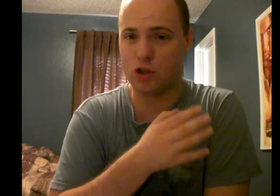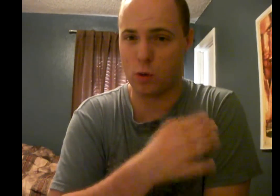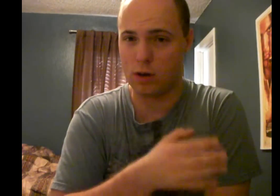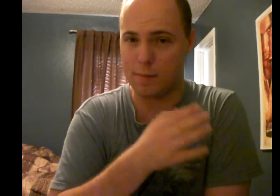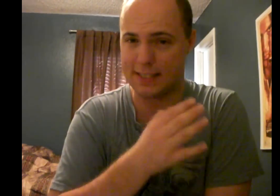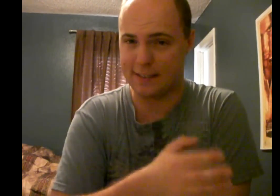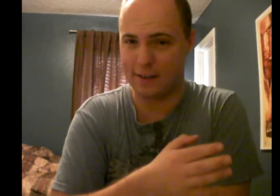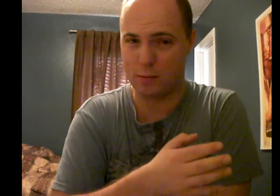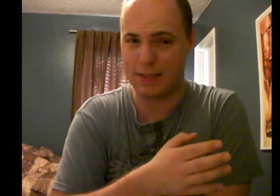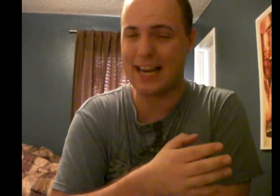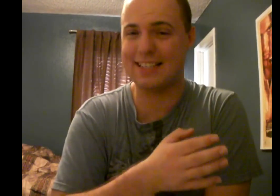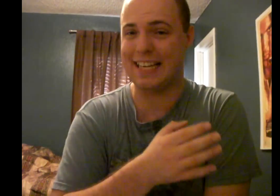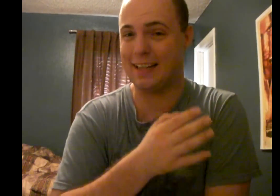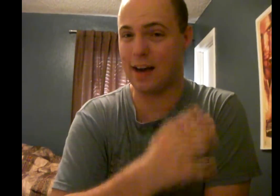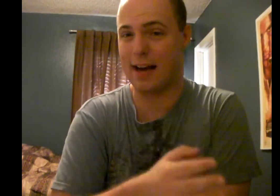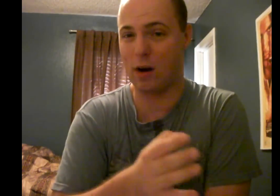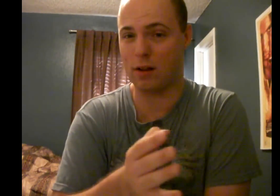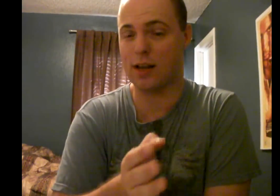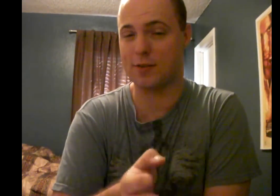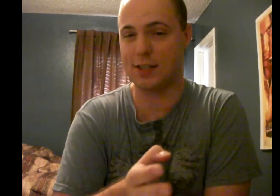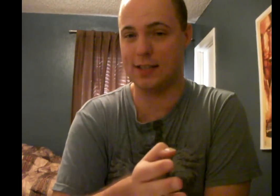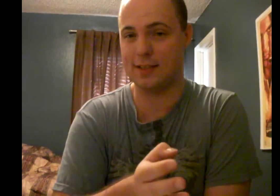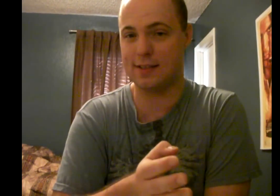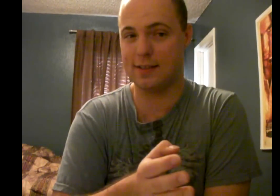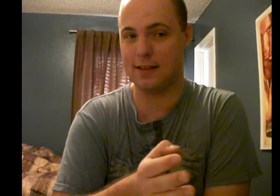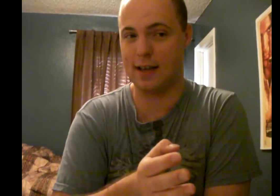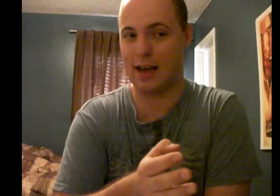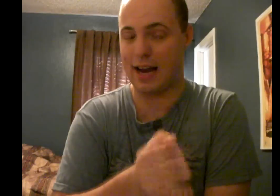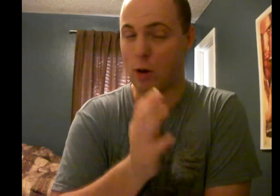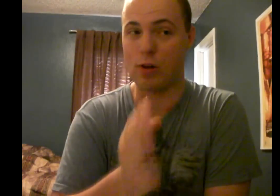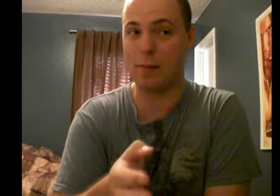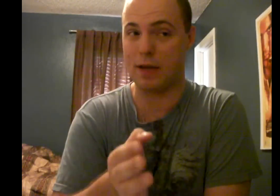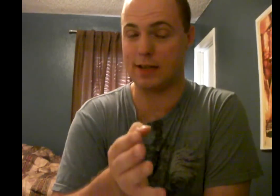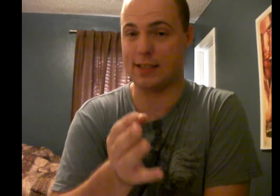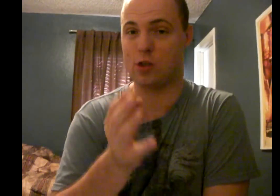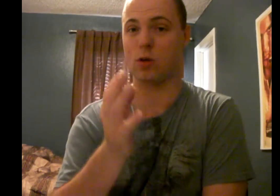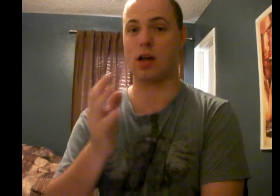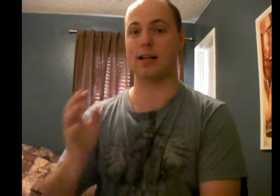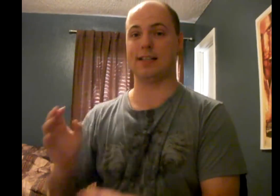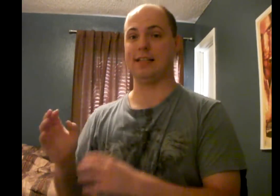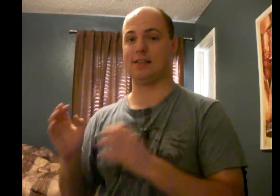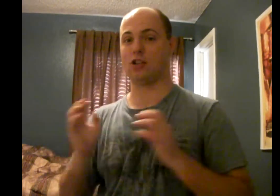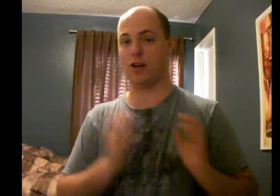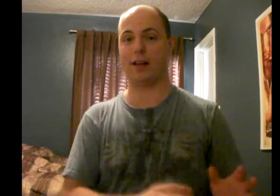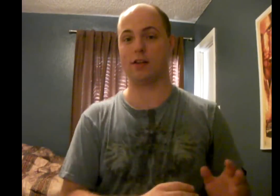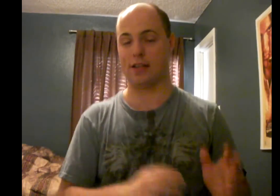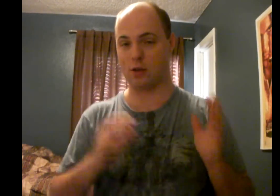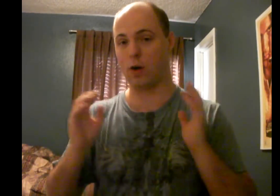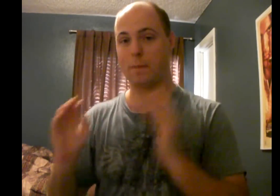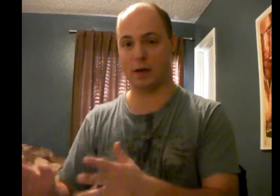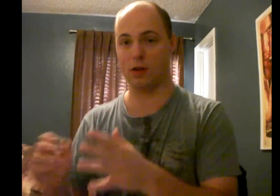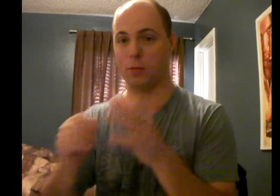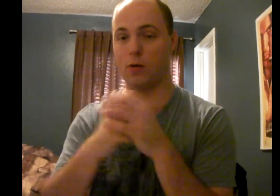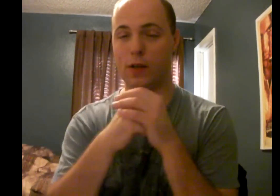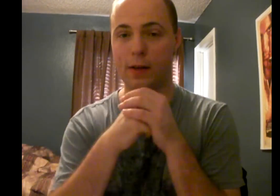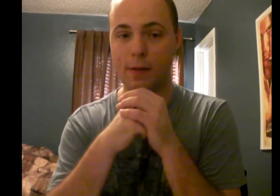they were short on material. But they actually cut out a lot of scenes. I know that because they show a lot of scenes in the trailers that don't appear in the movie.